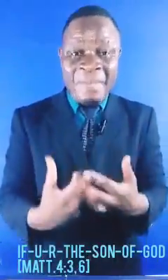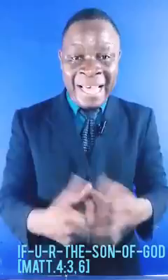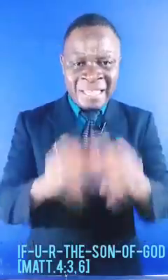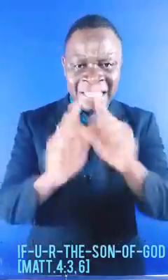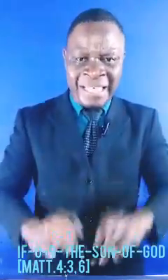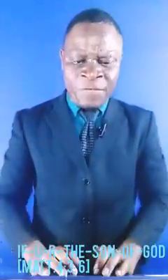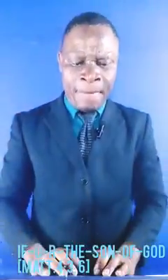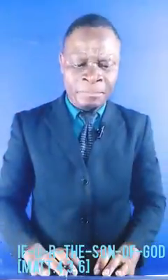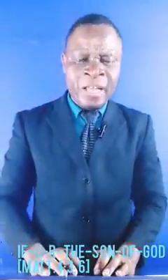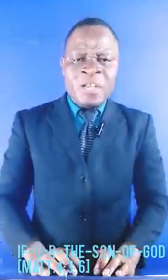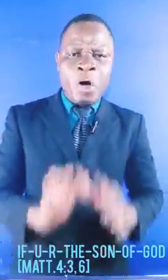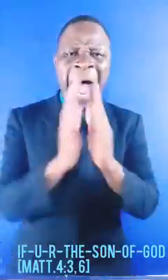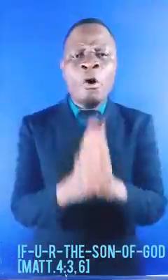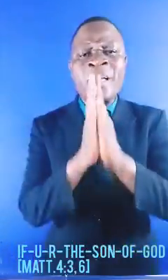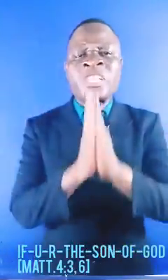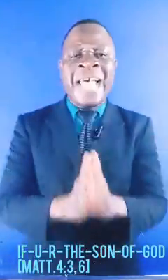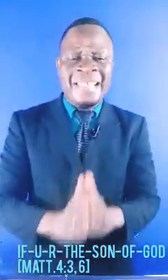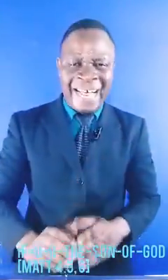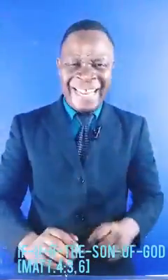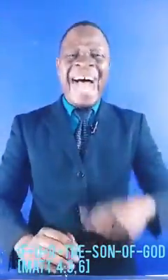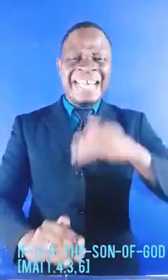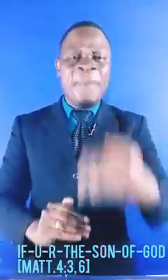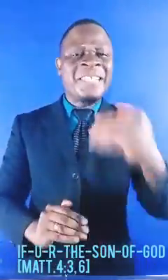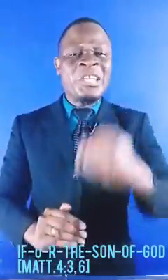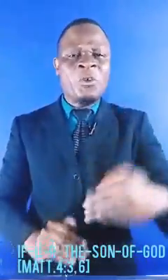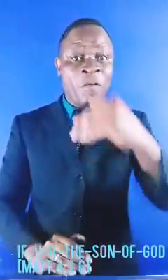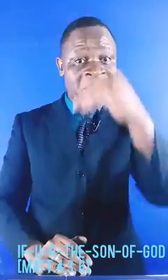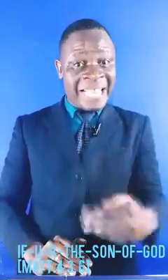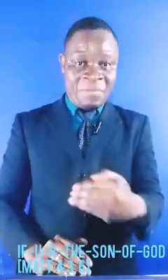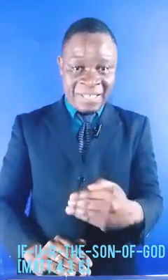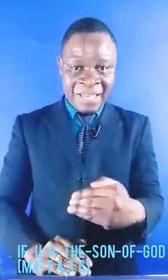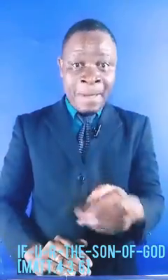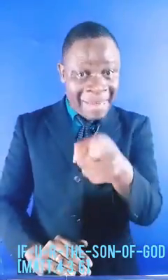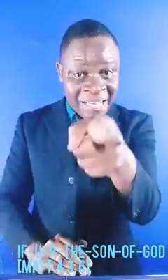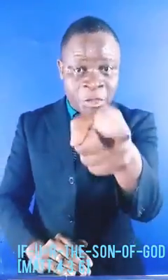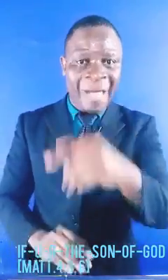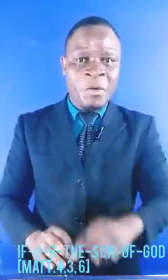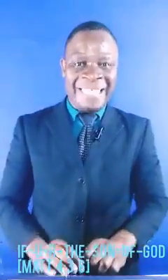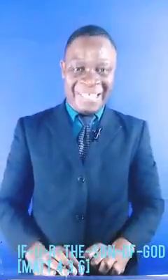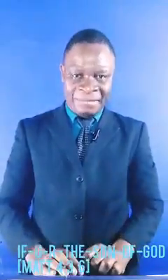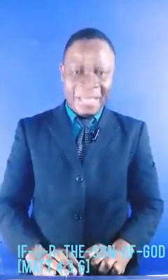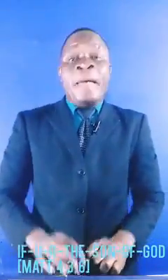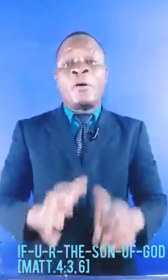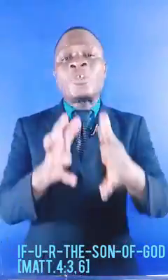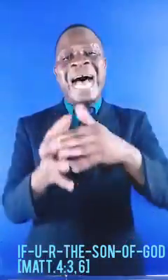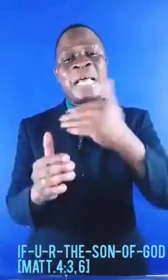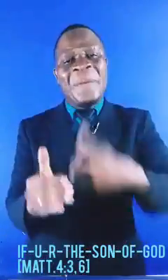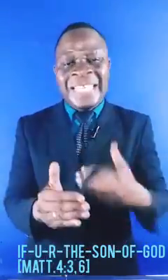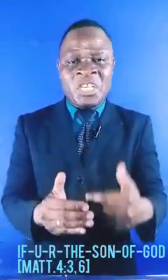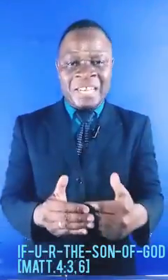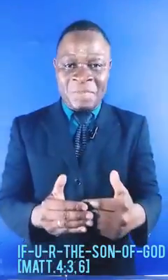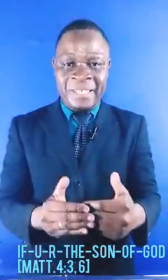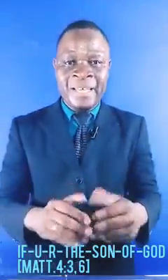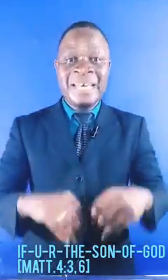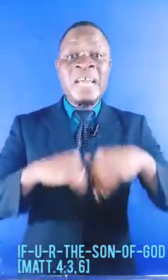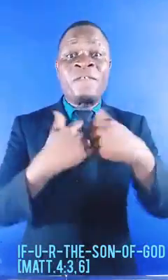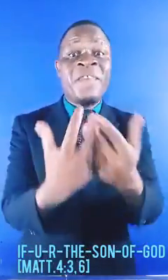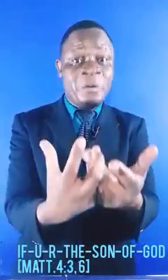enemy started from. So, I always say that a repetition of statements must attract your attention, because a repeated statement reveals